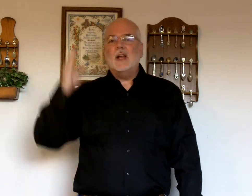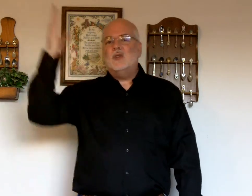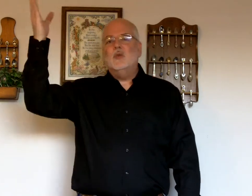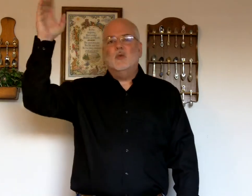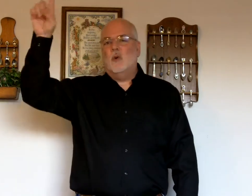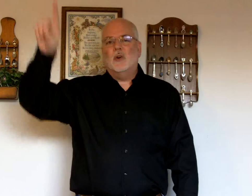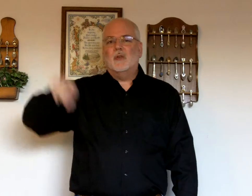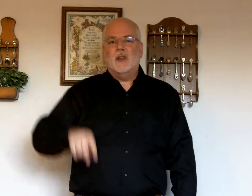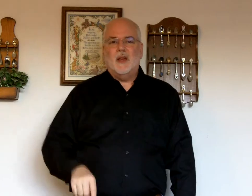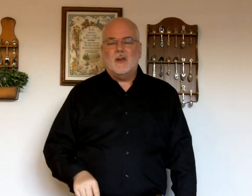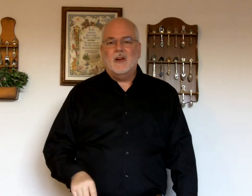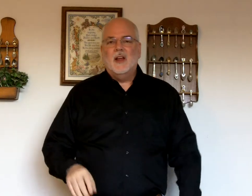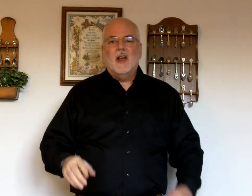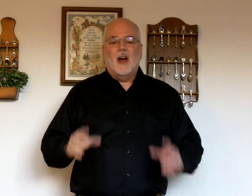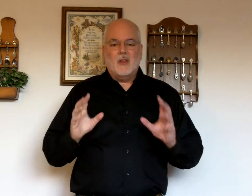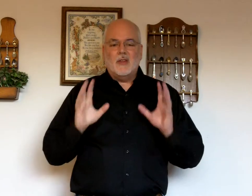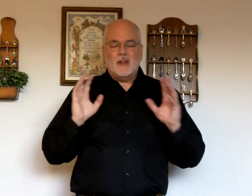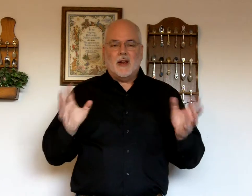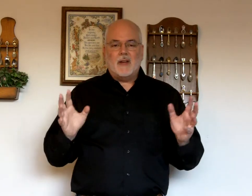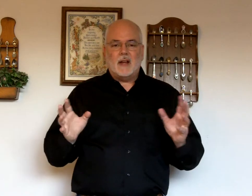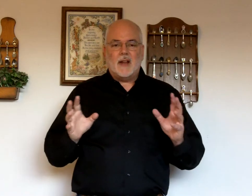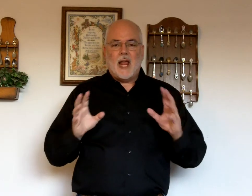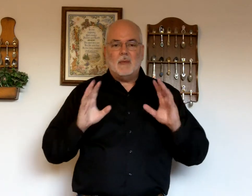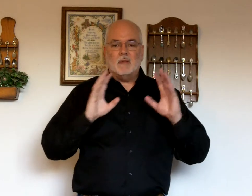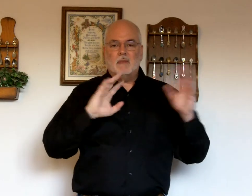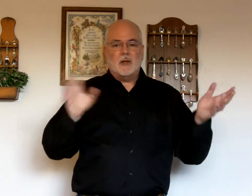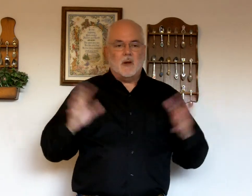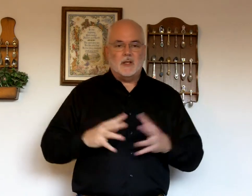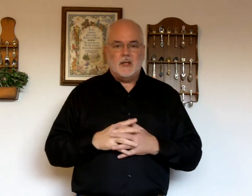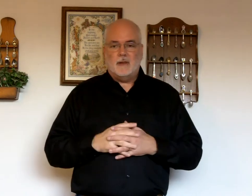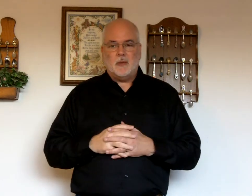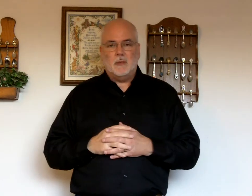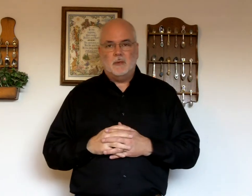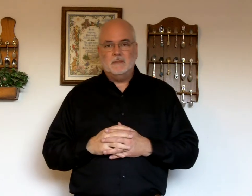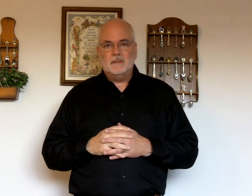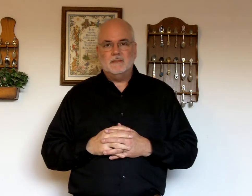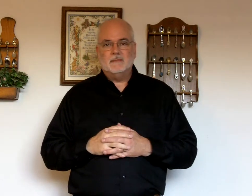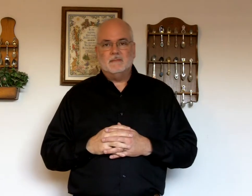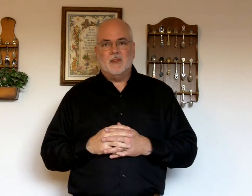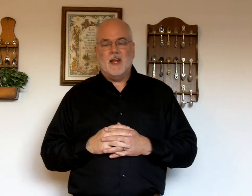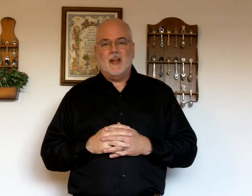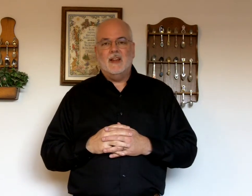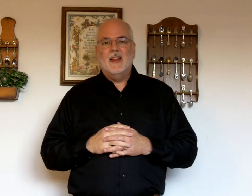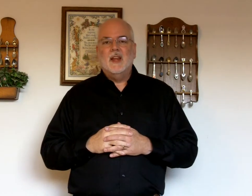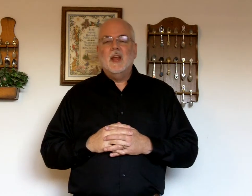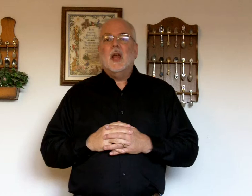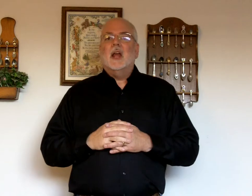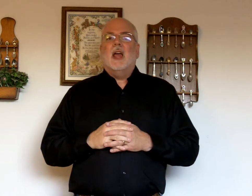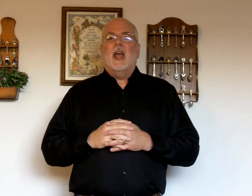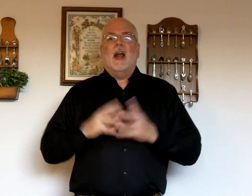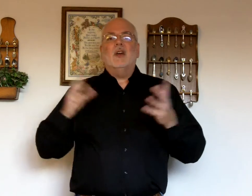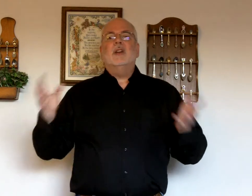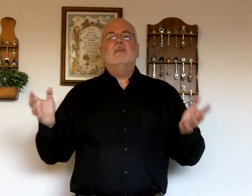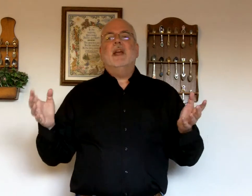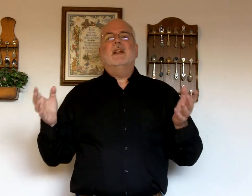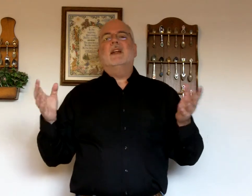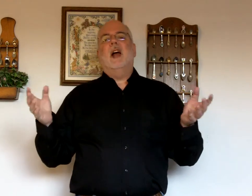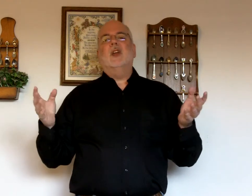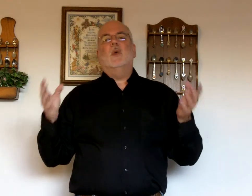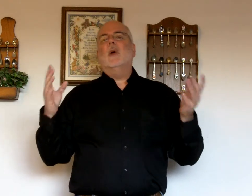choose one over the other, other than that I've gotten to the habit by talking to deaf people. Okay? And I couldn't begin to tell you when